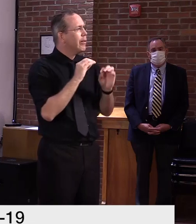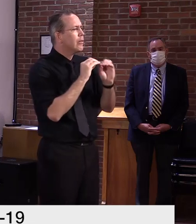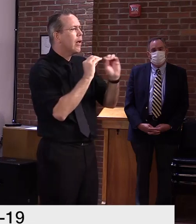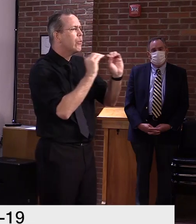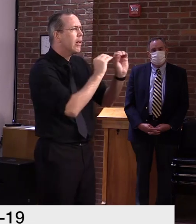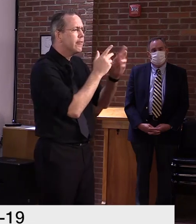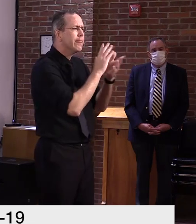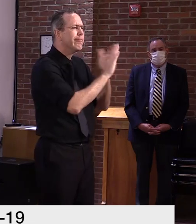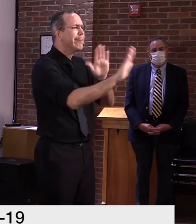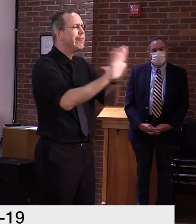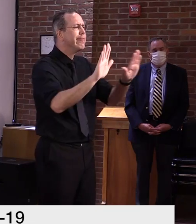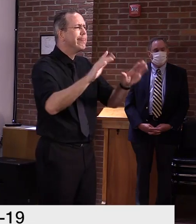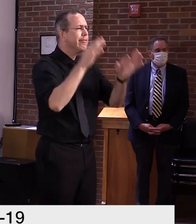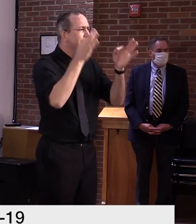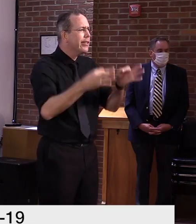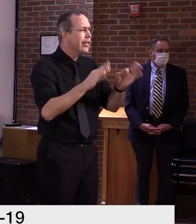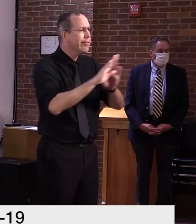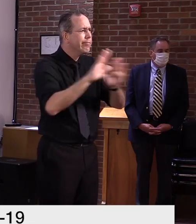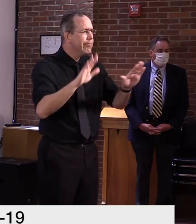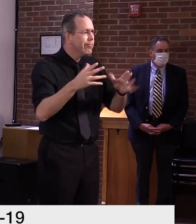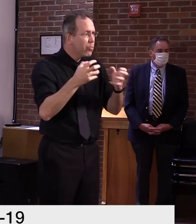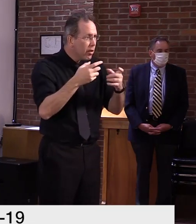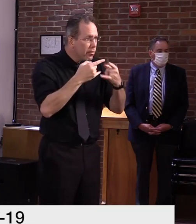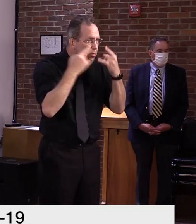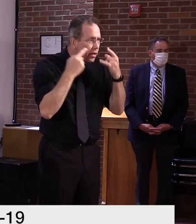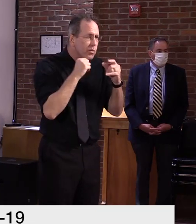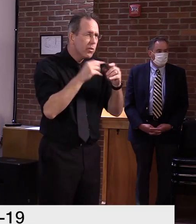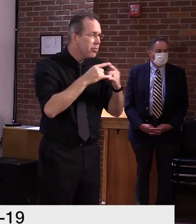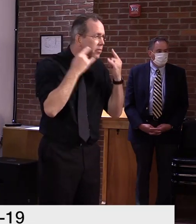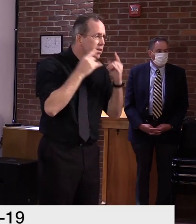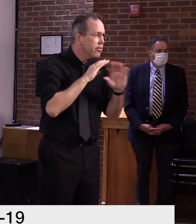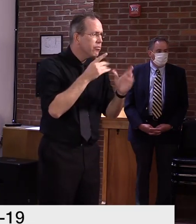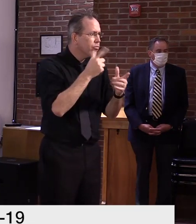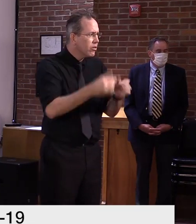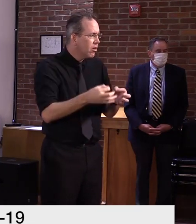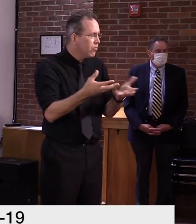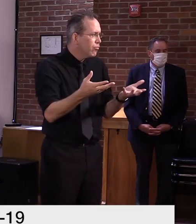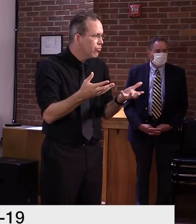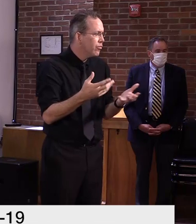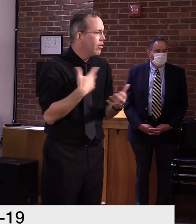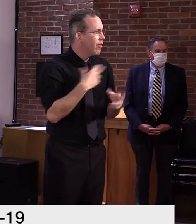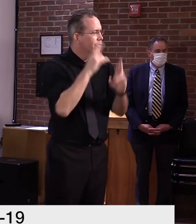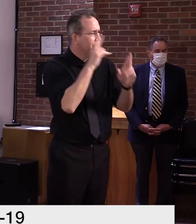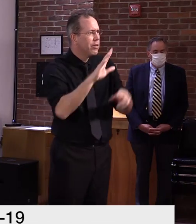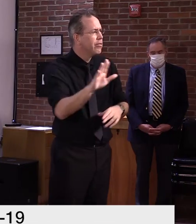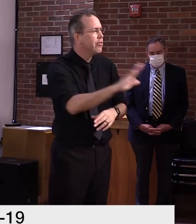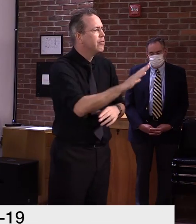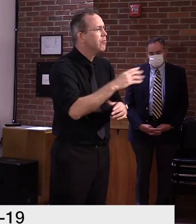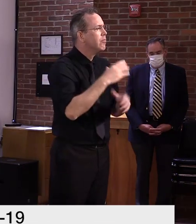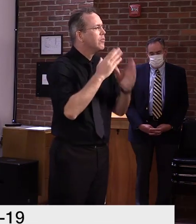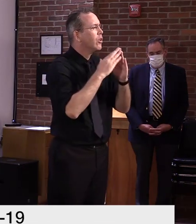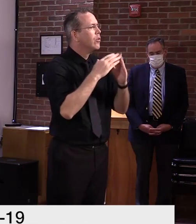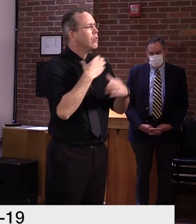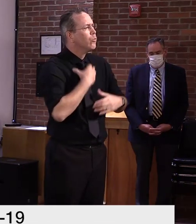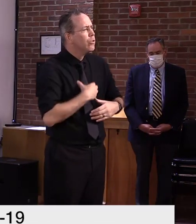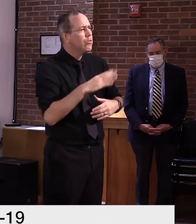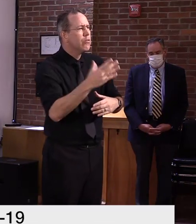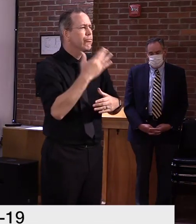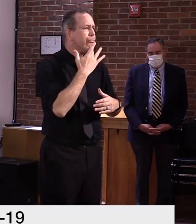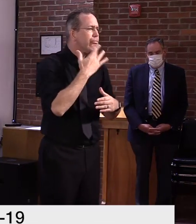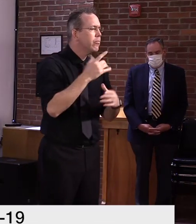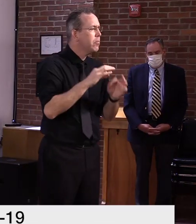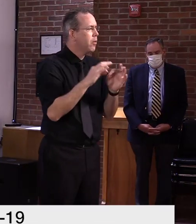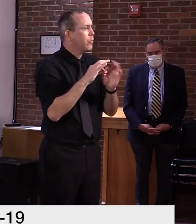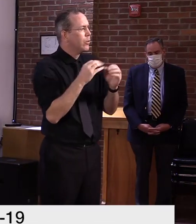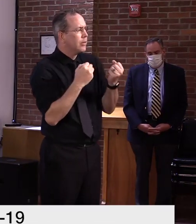varying needs of, of those in, in Vermont, uh, from a leadership perspective, giving them the flexibility to do so. I think, uh,